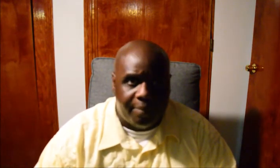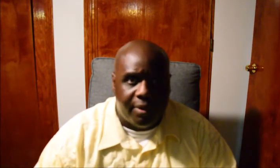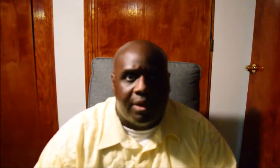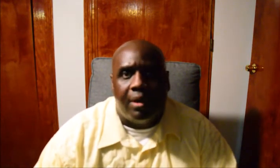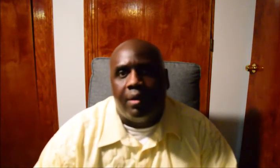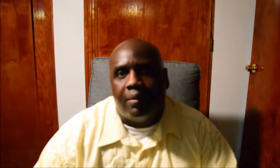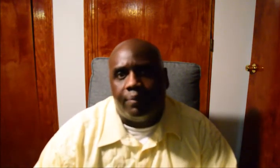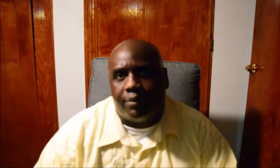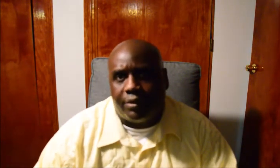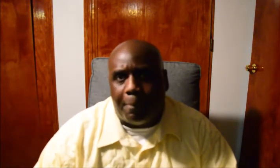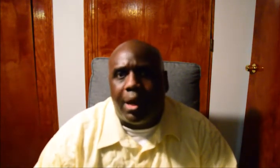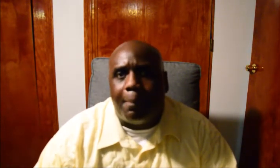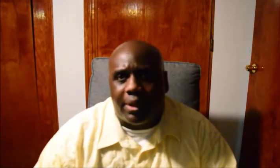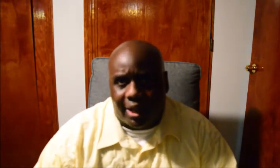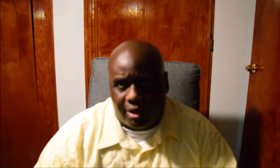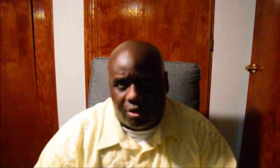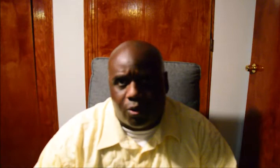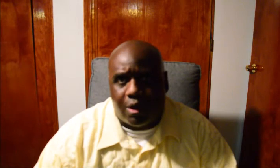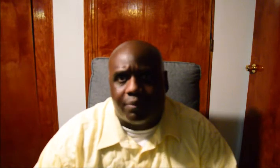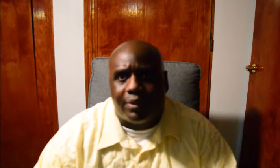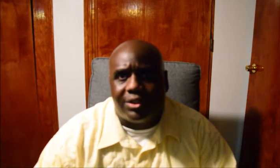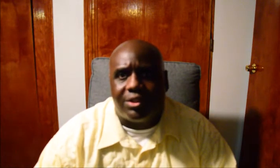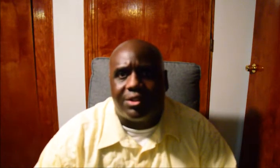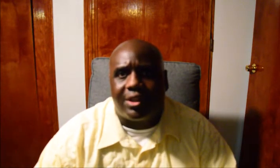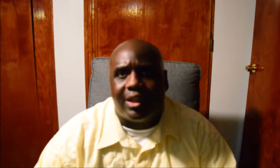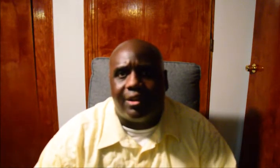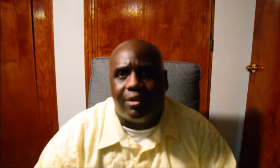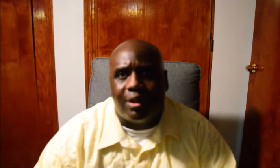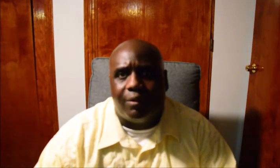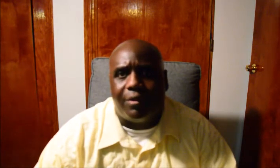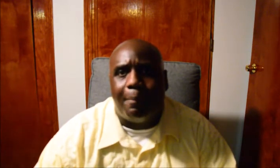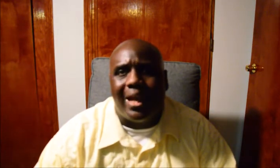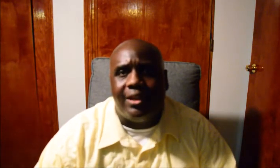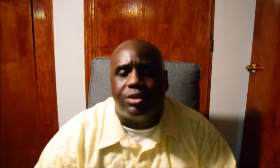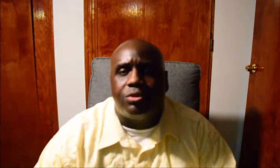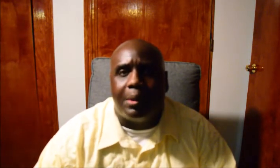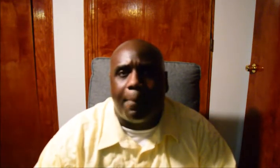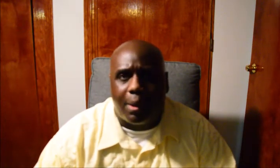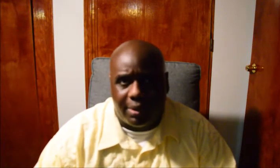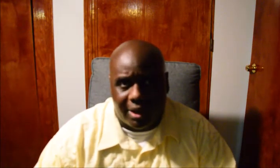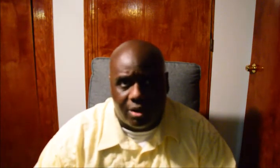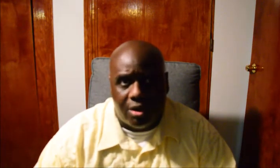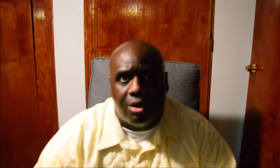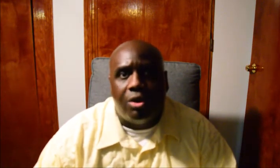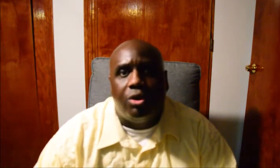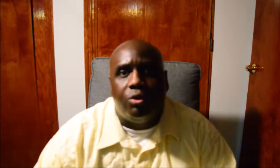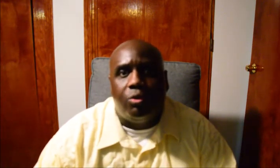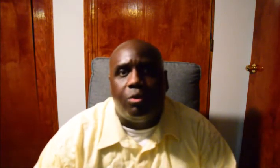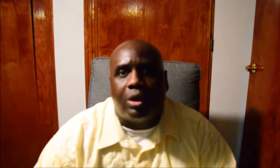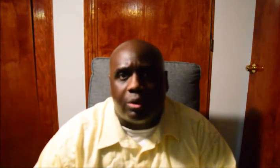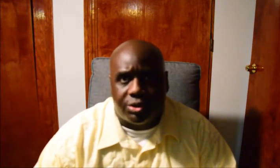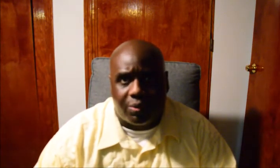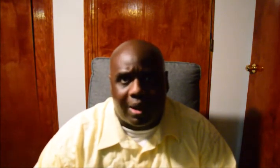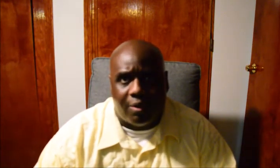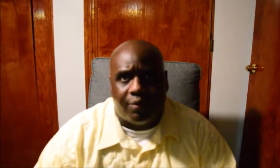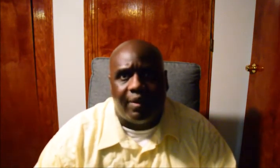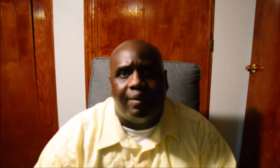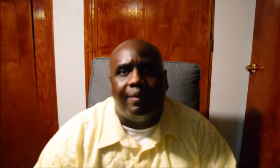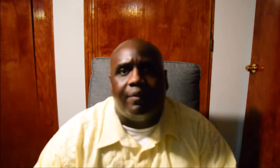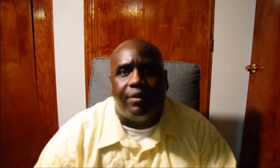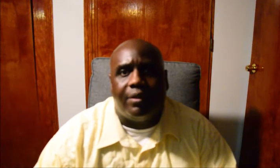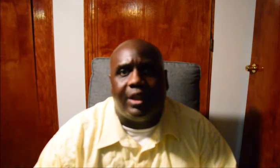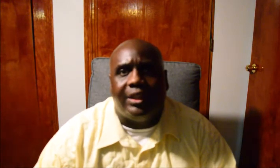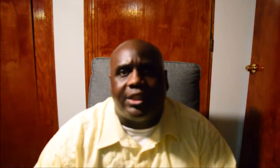the public, or let's just say, you know, the mainstream public who goes around